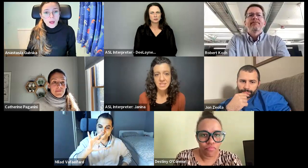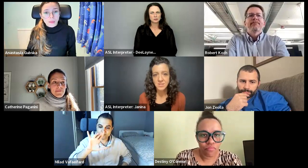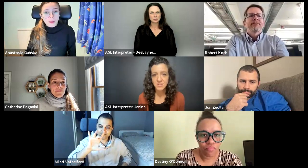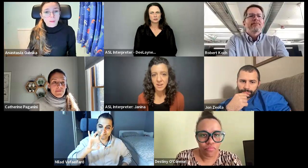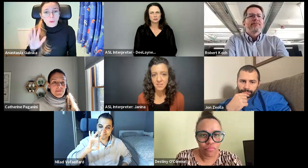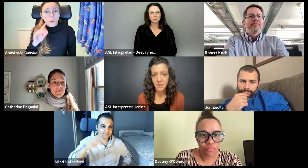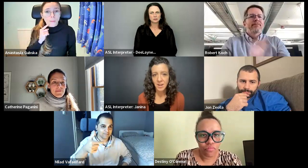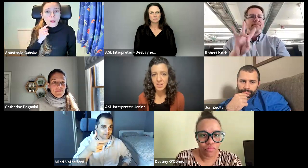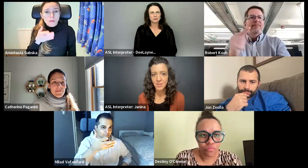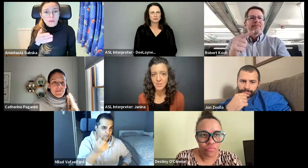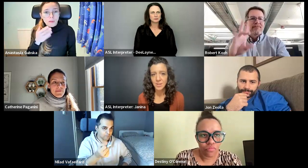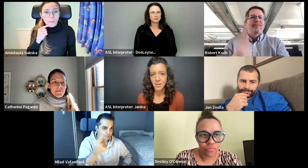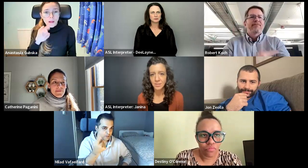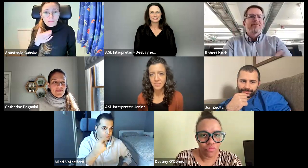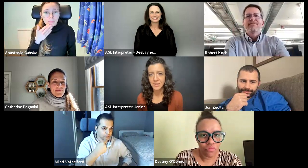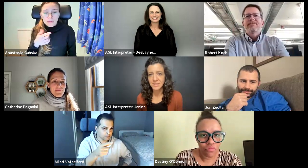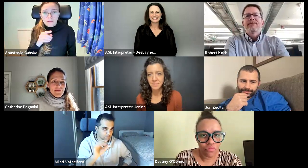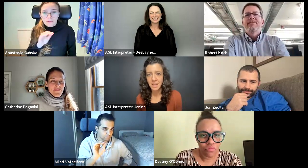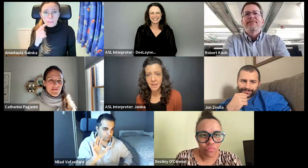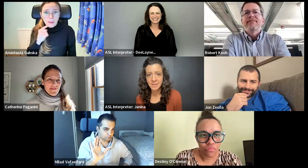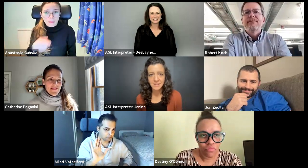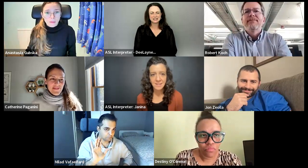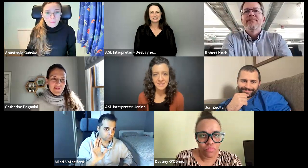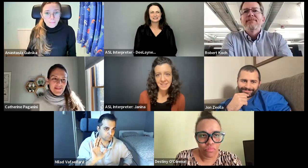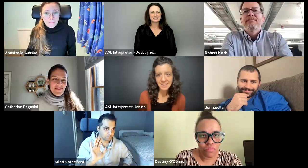They're just trying to figure out who to could talk first.